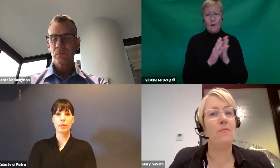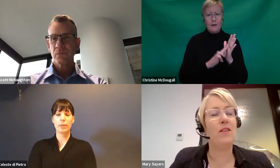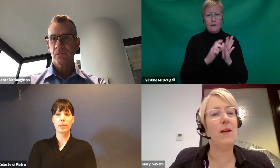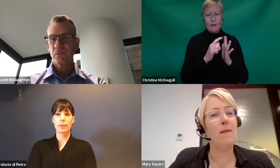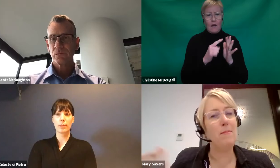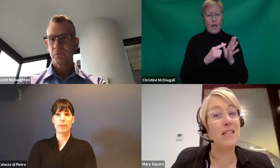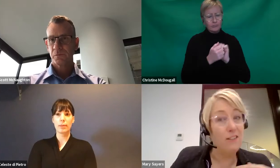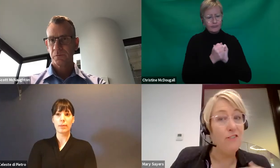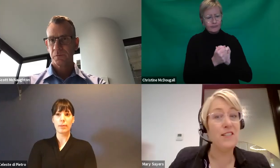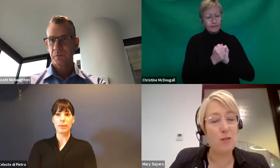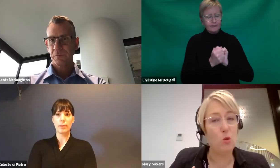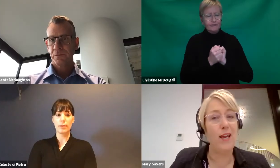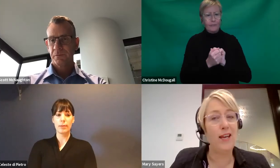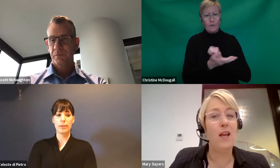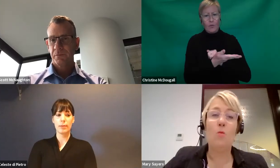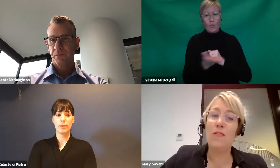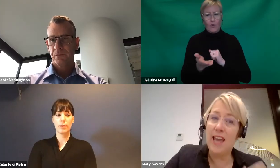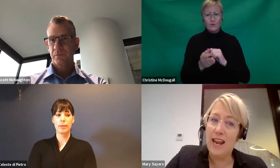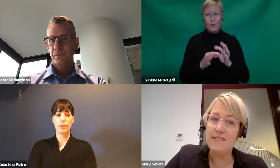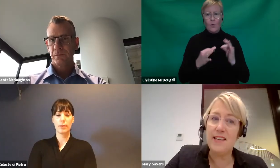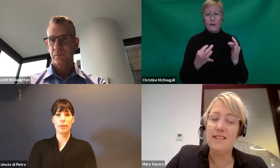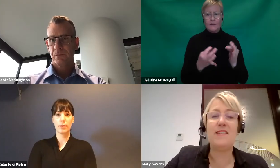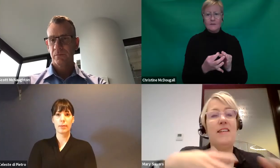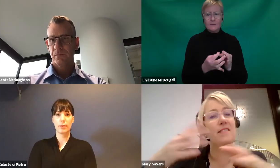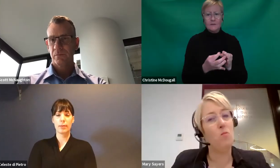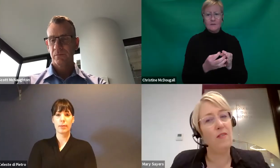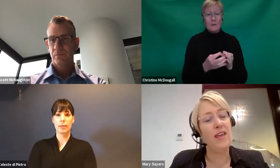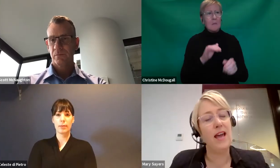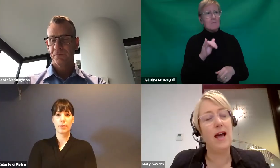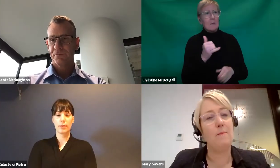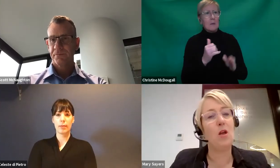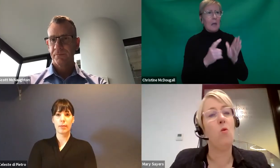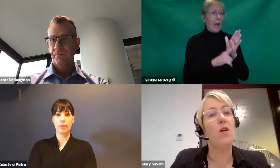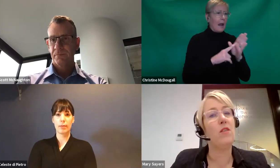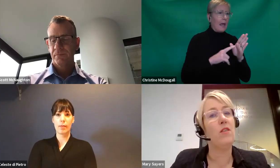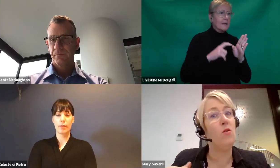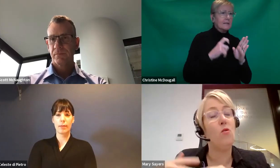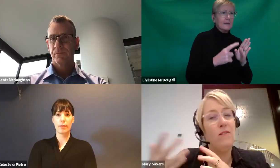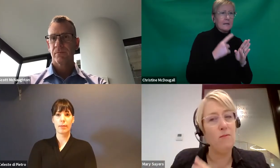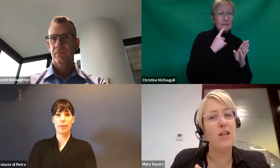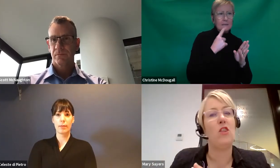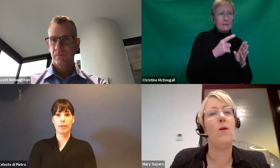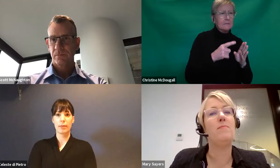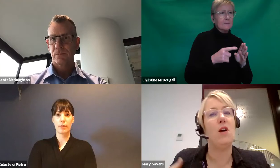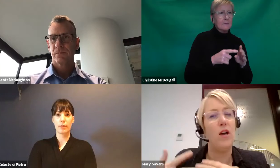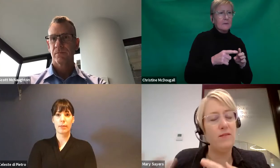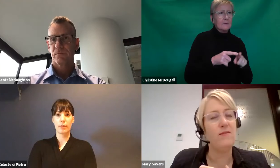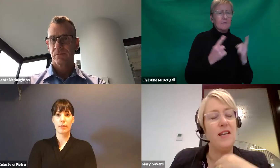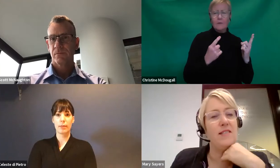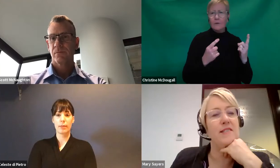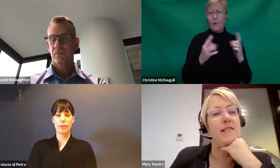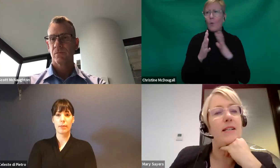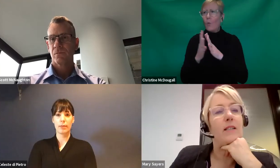there may be a difference between what the LAC says and what the, what your information on the website